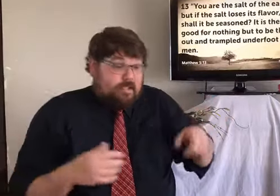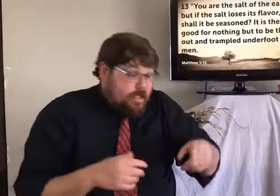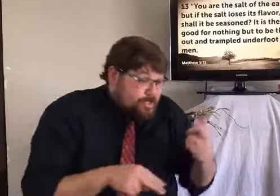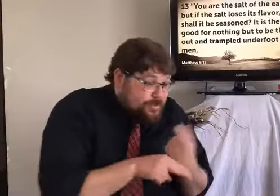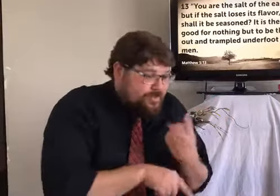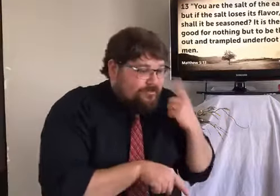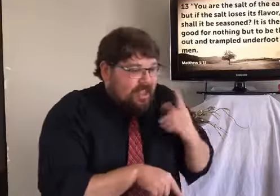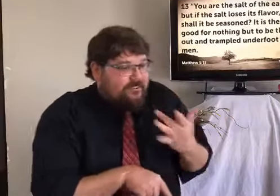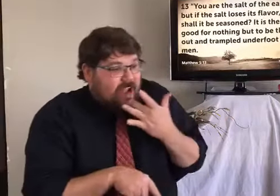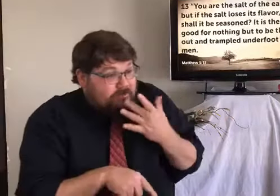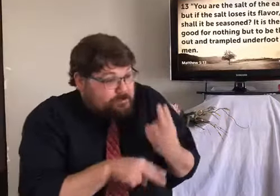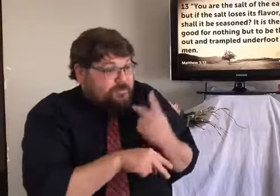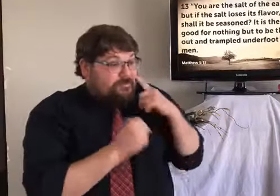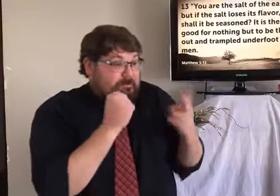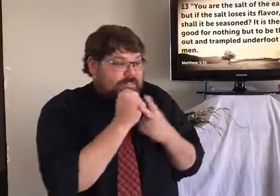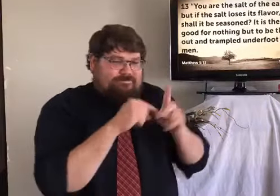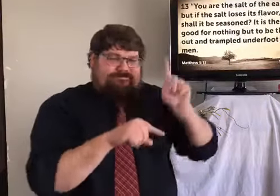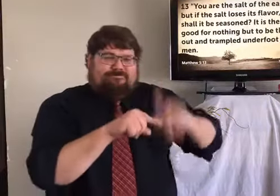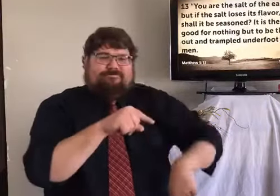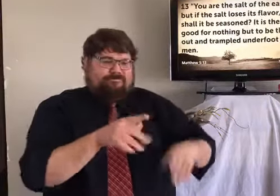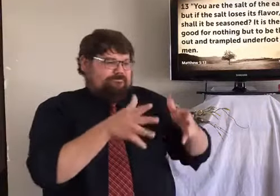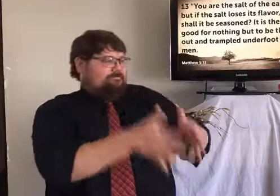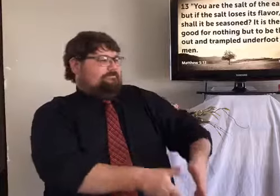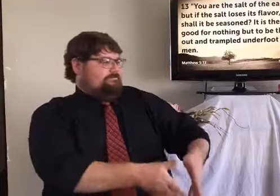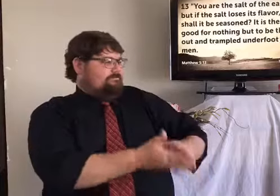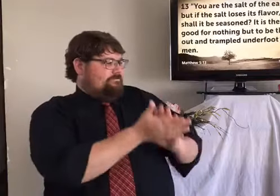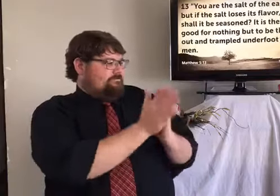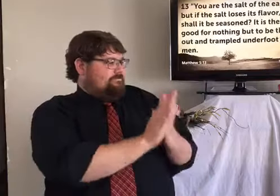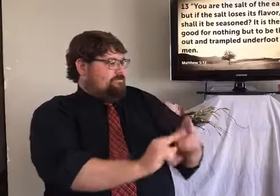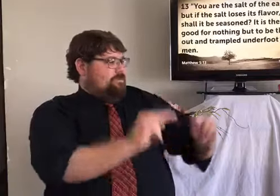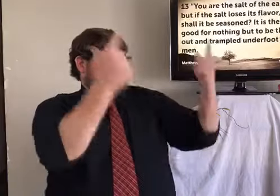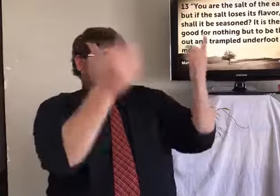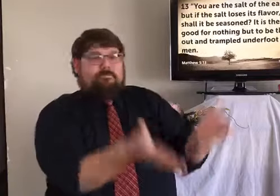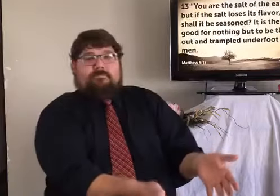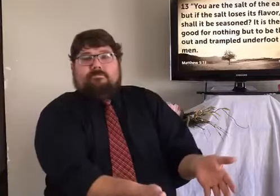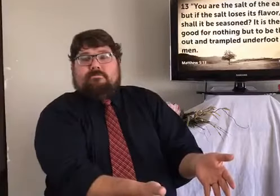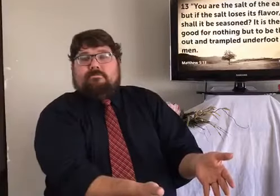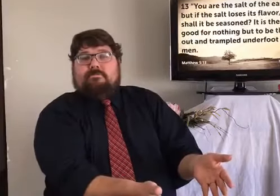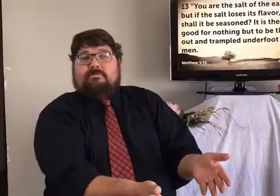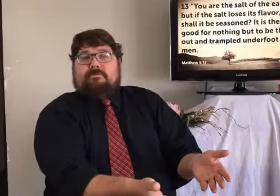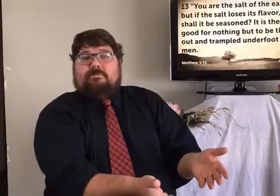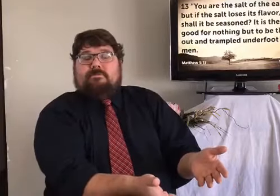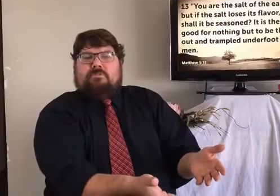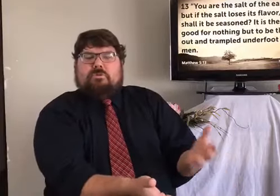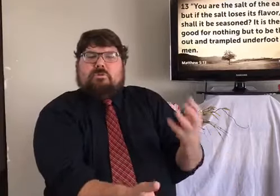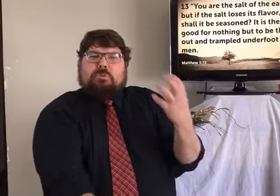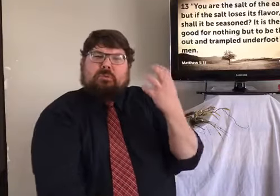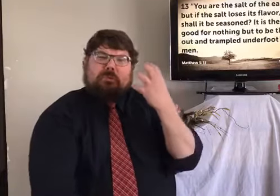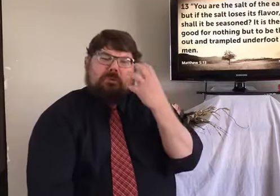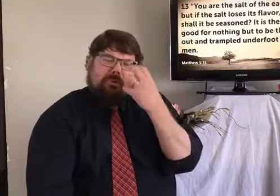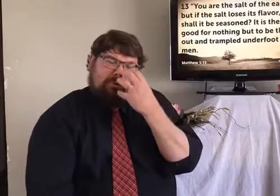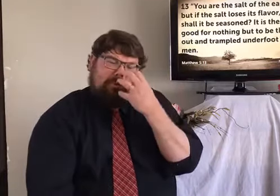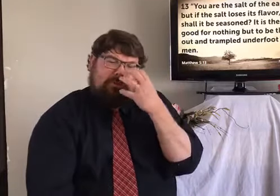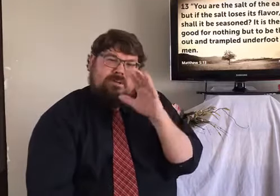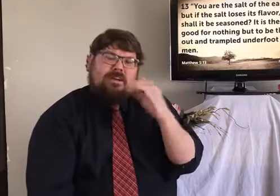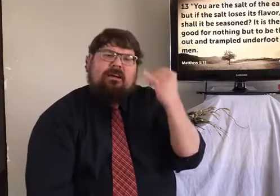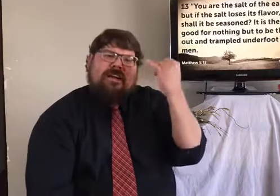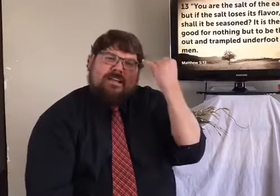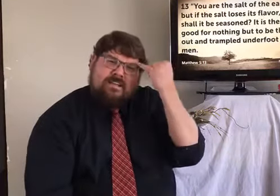highways, to build hardened, packed earth. We can't use it for preservatives. We can't use it for flavor. So, okay, we'll throw it out.